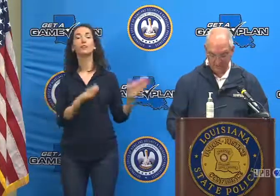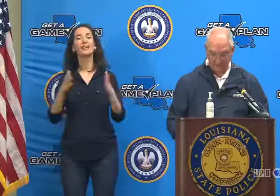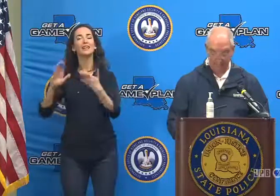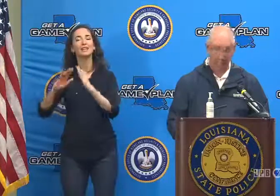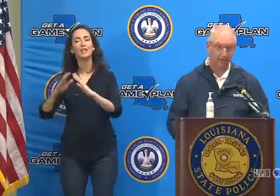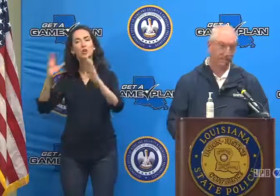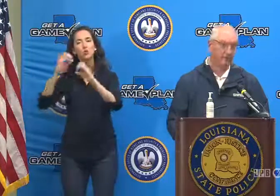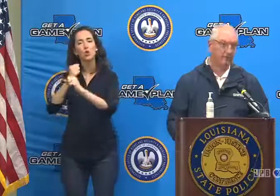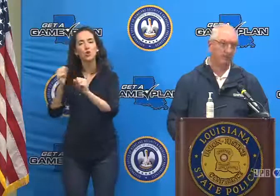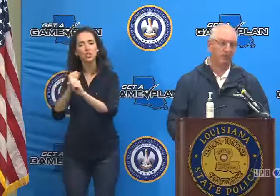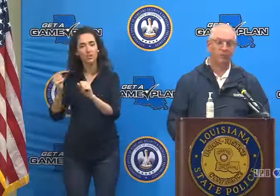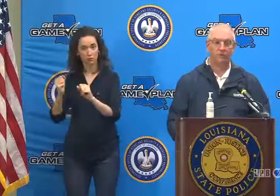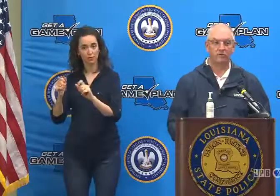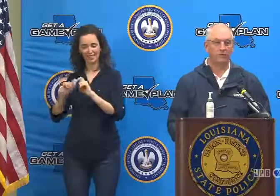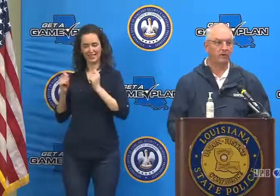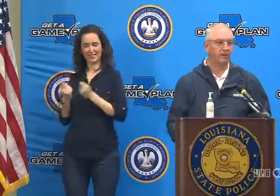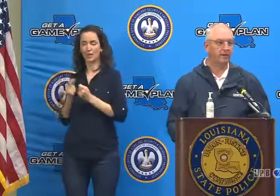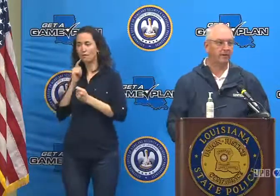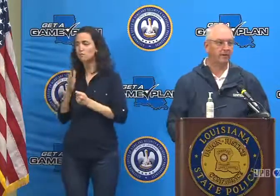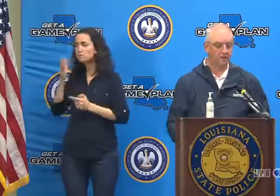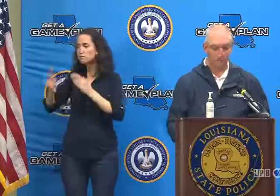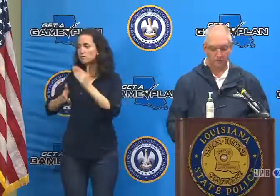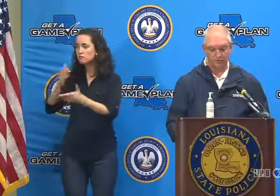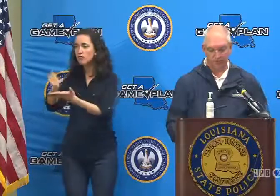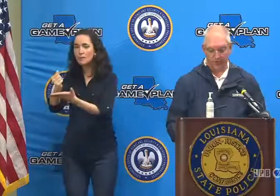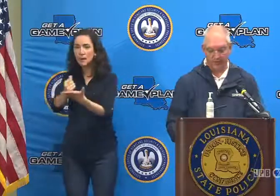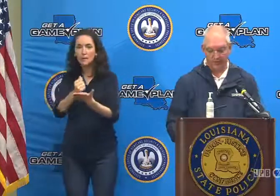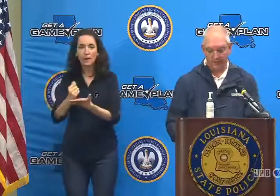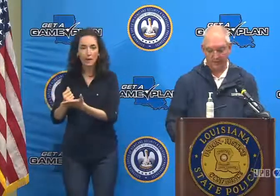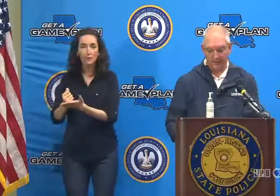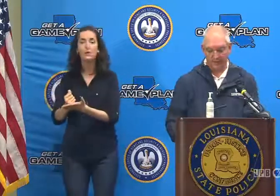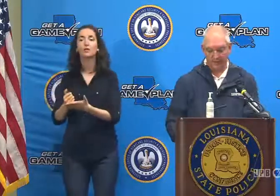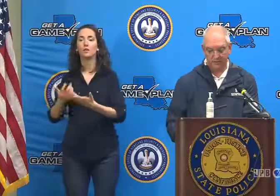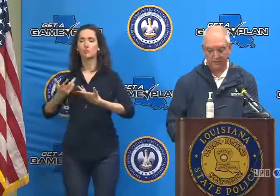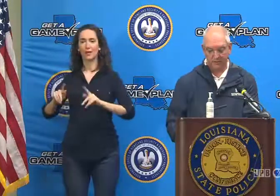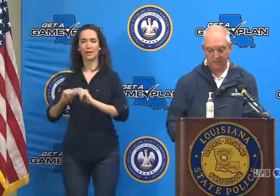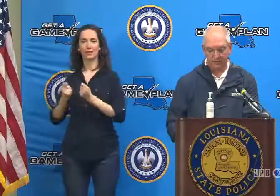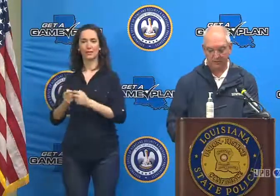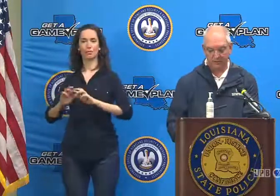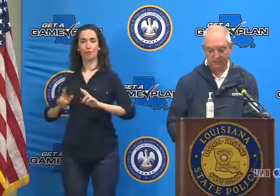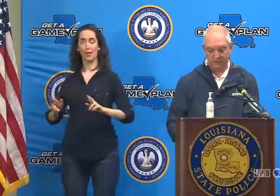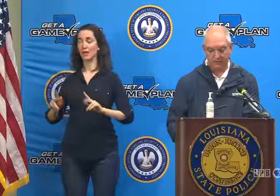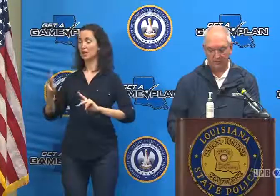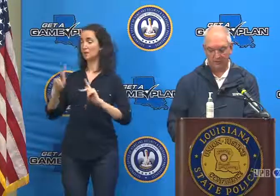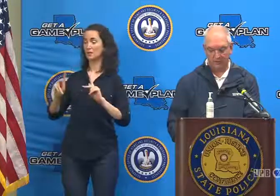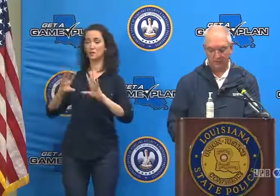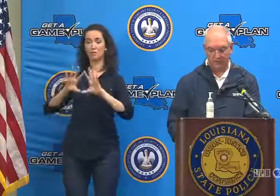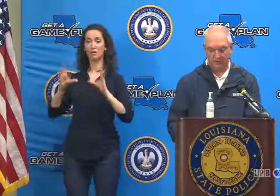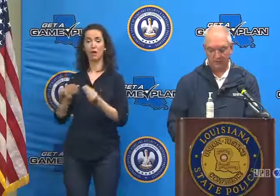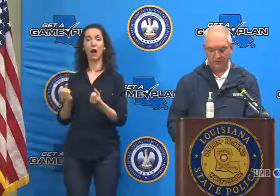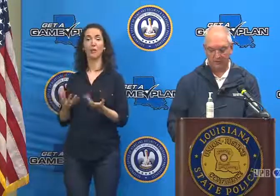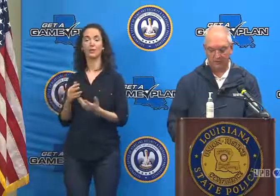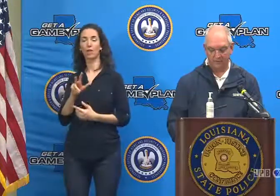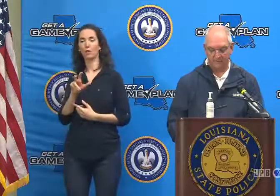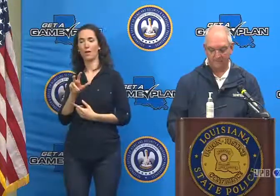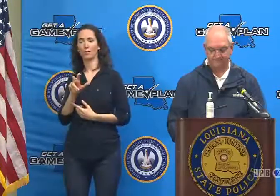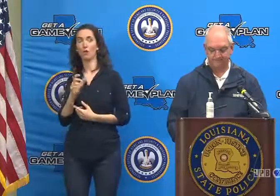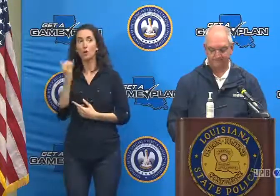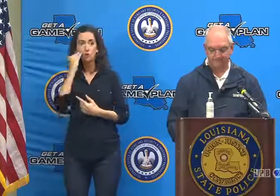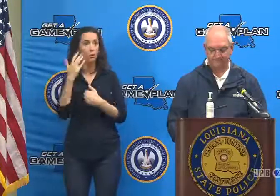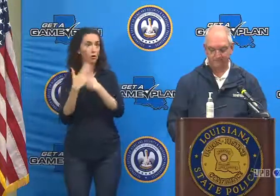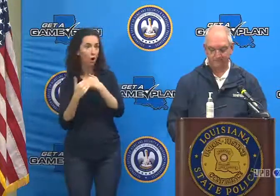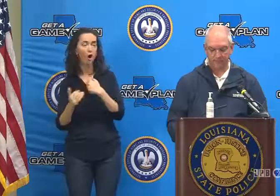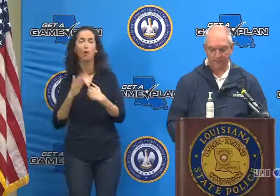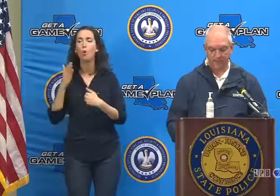teams on standby with more than 200 individuals ready should they be called upon to execute their search and rescue mission.